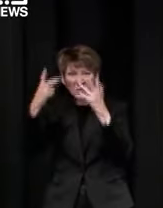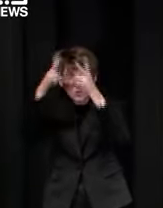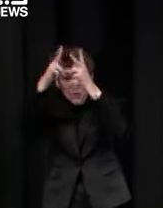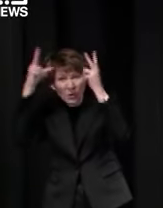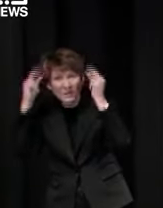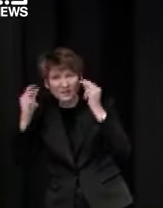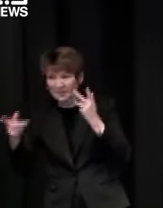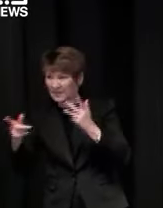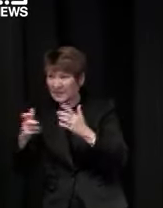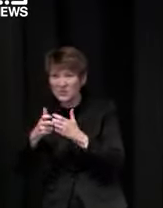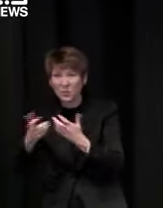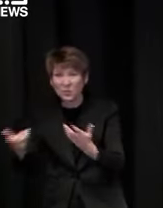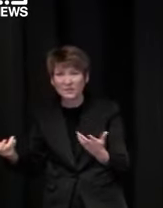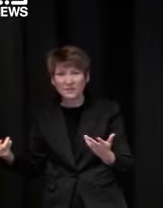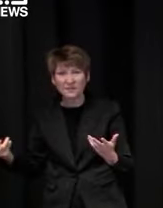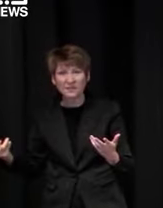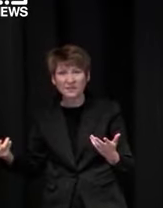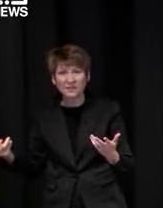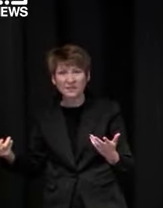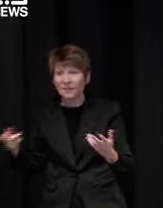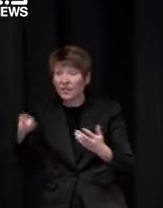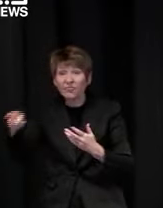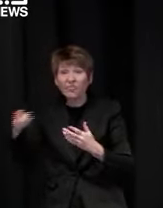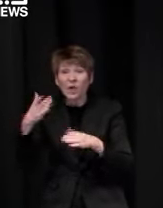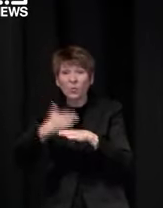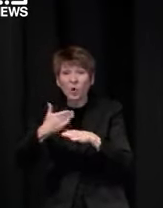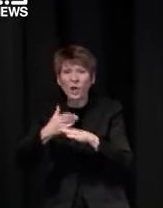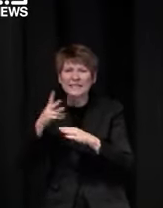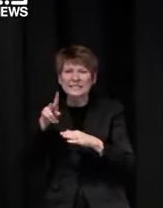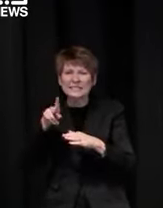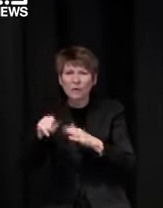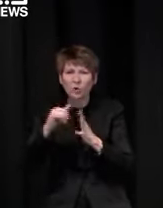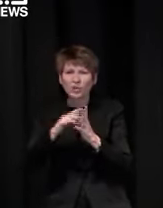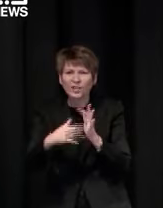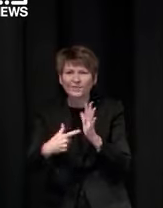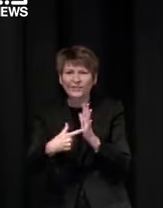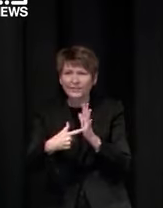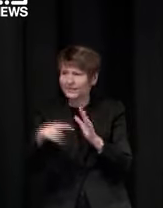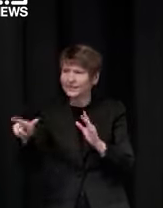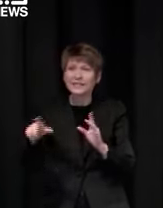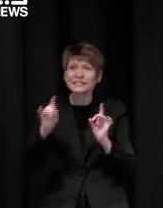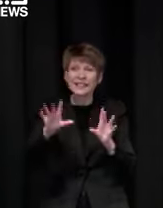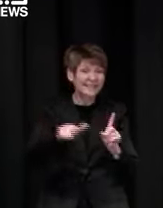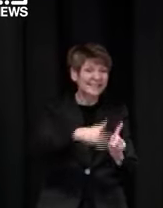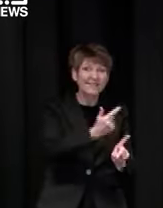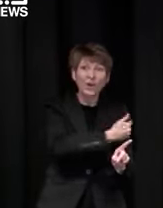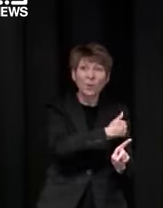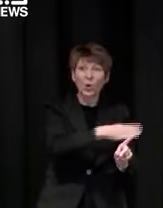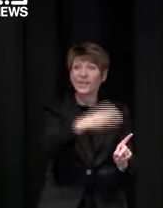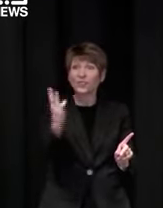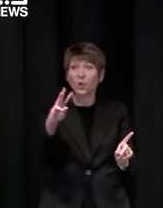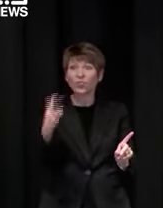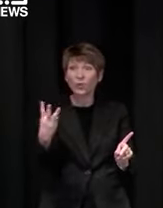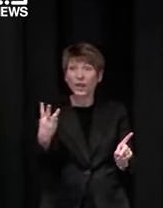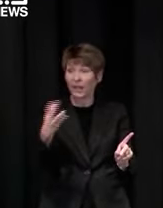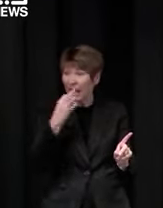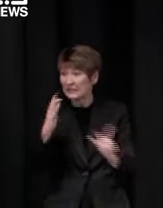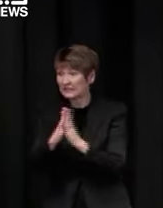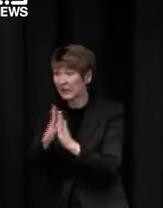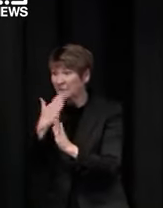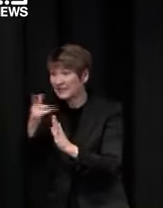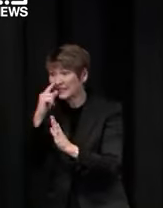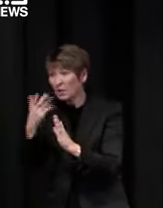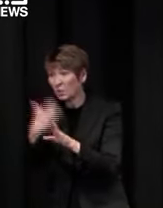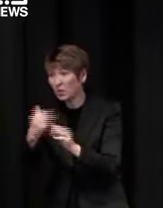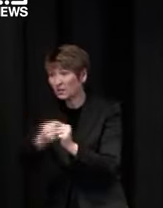well there's only so many double shifts people can work so and we've and we've recruited more staff and we'll move people around and we'll try